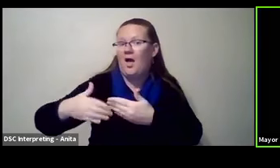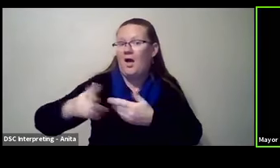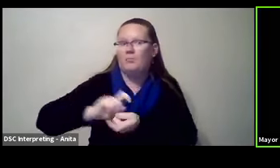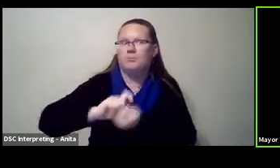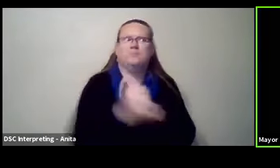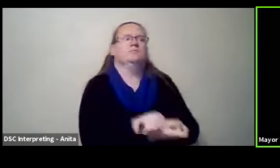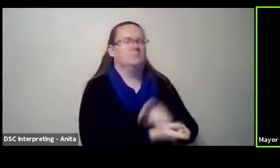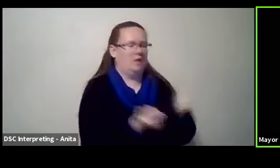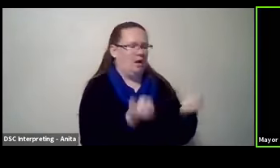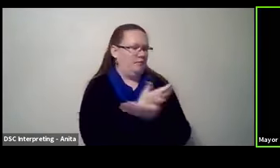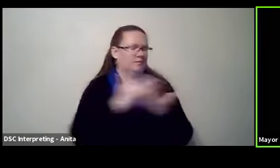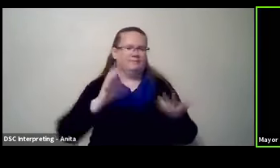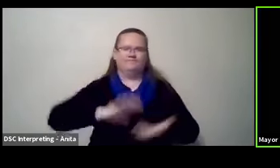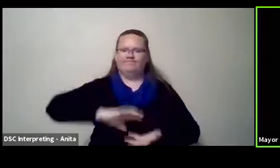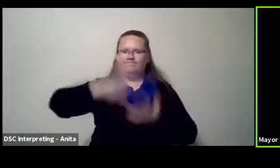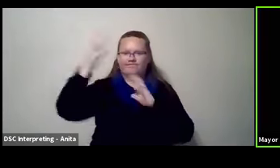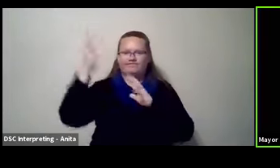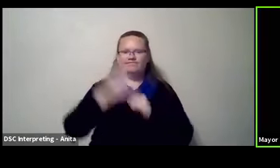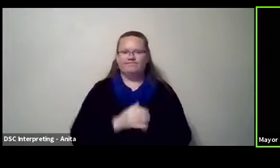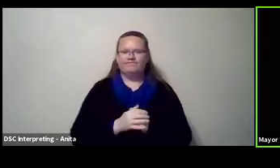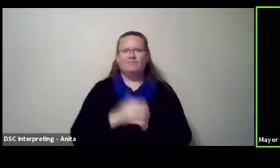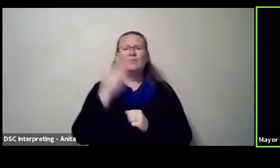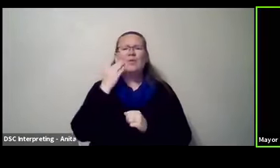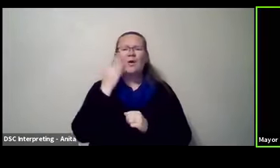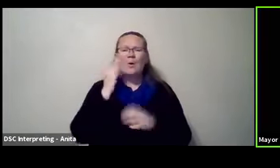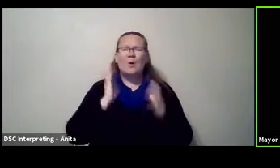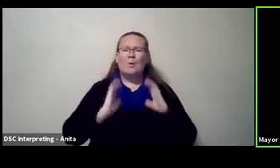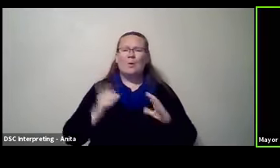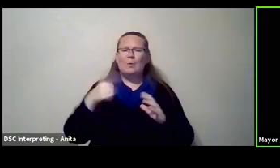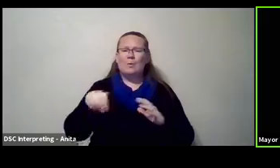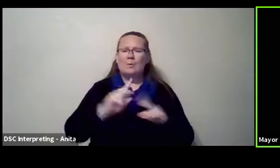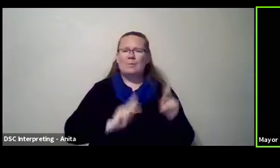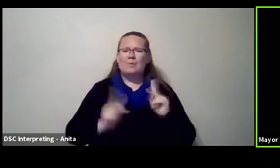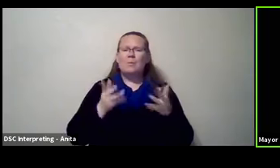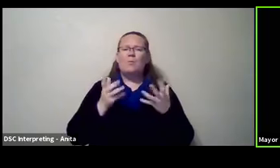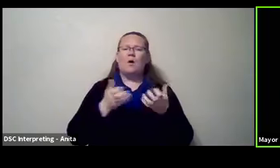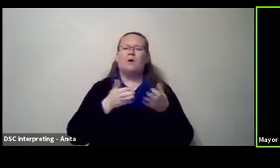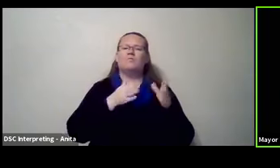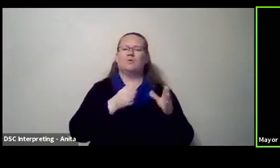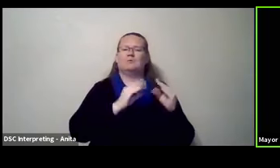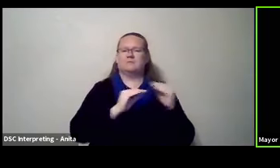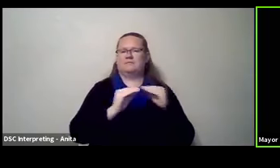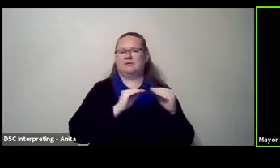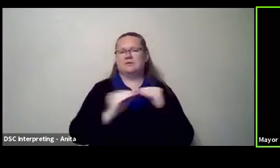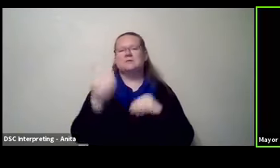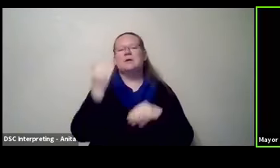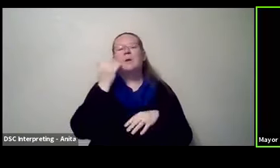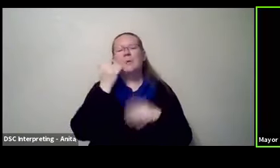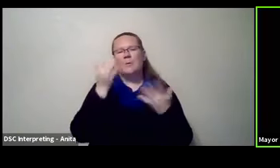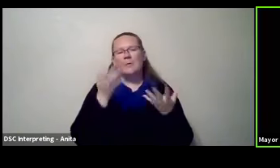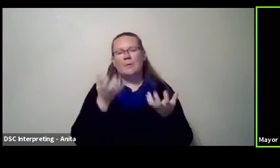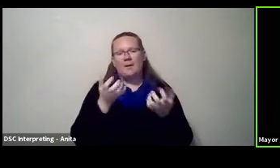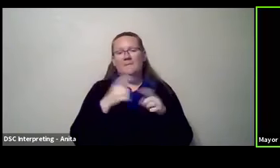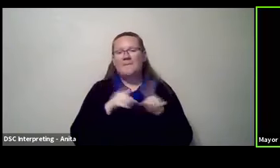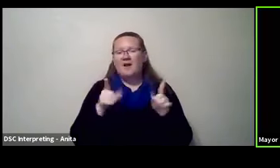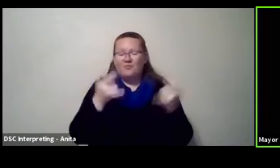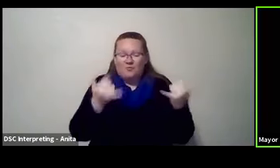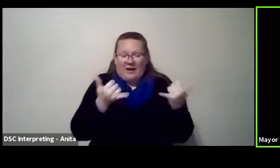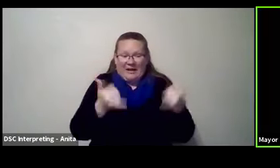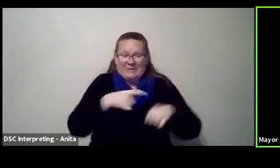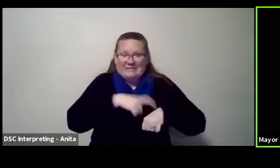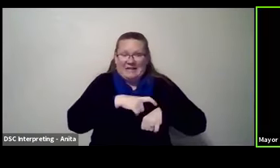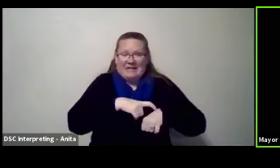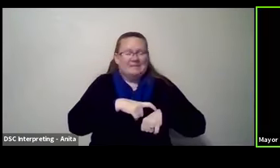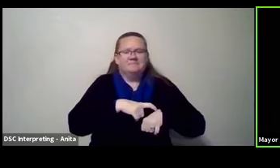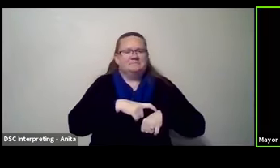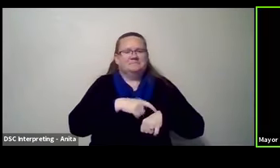um, I know the citizens want their roads fixed. I know they want to invest in themselves, but this just might not be the time to do it. This, we might